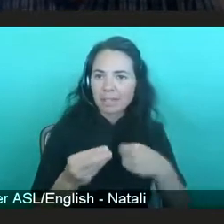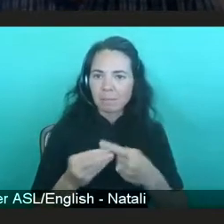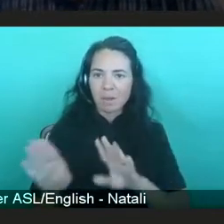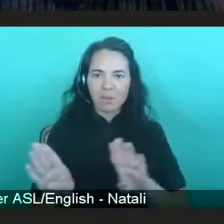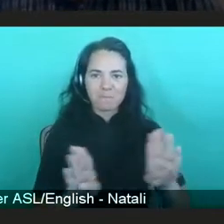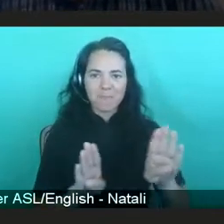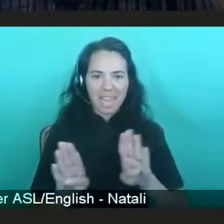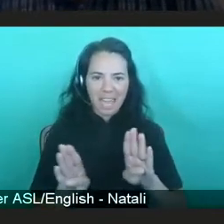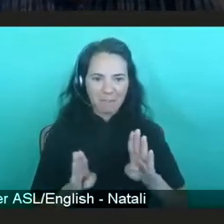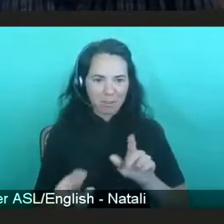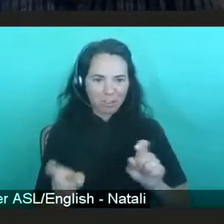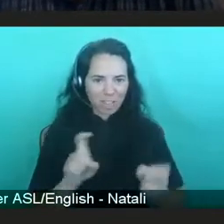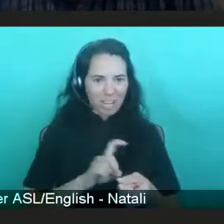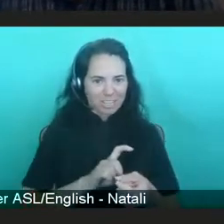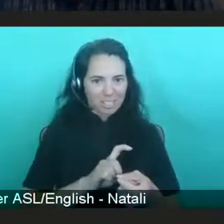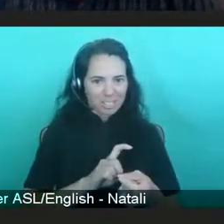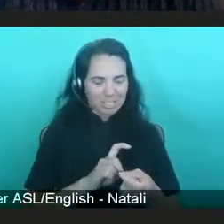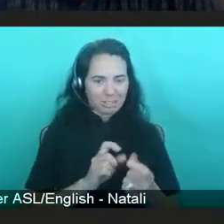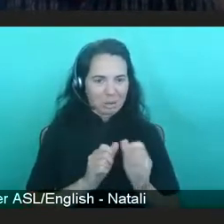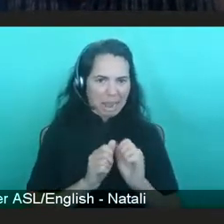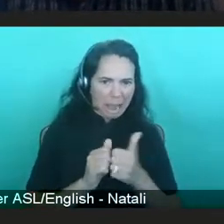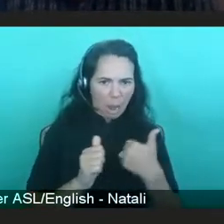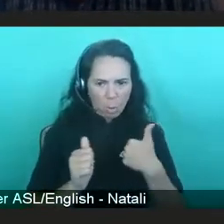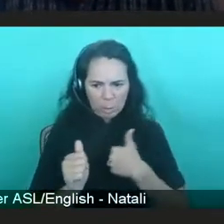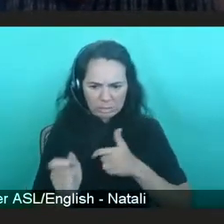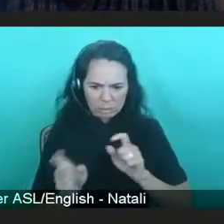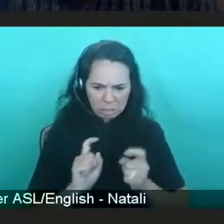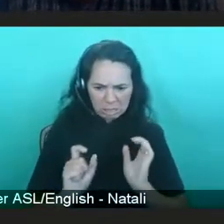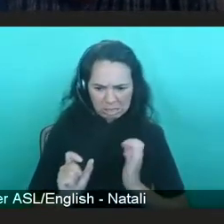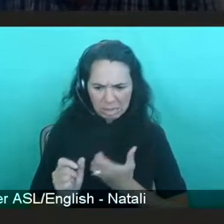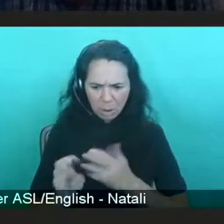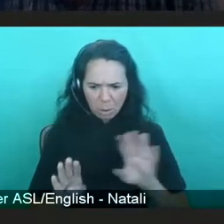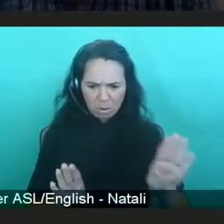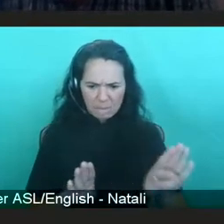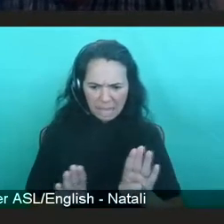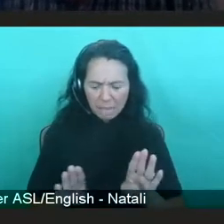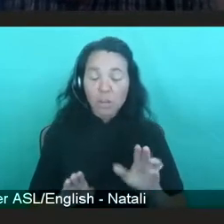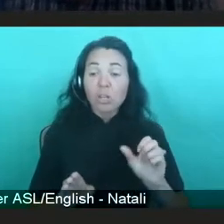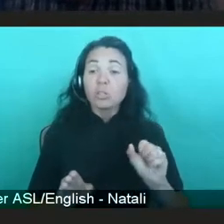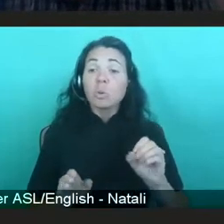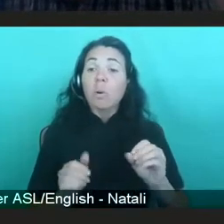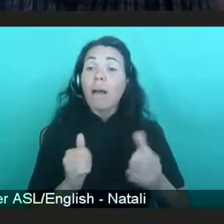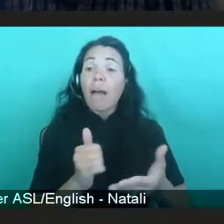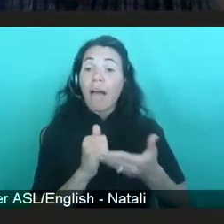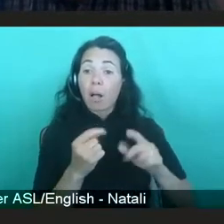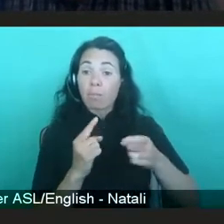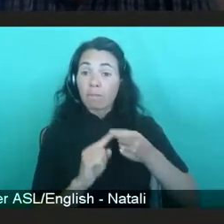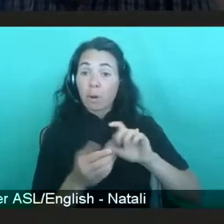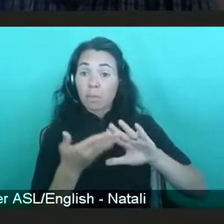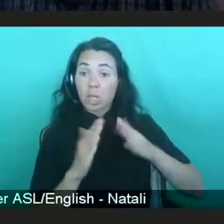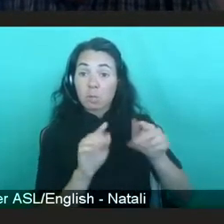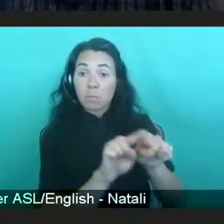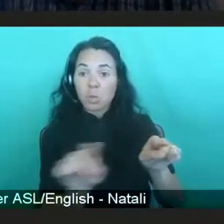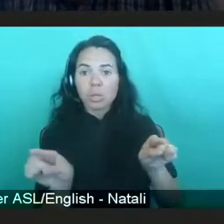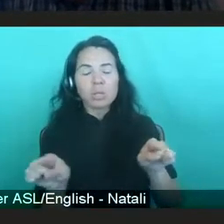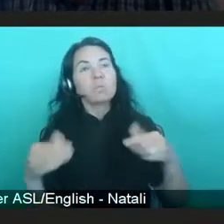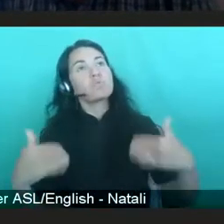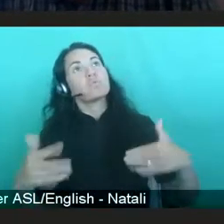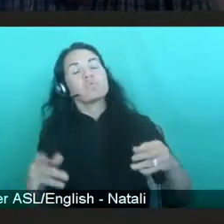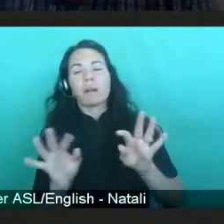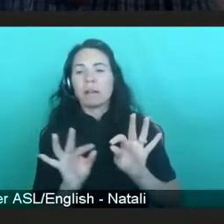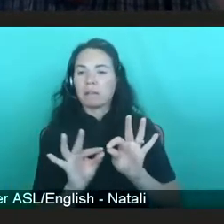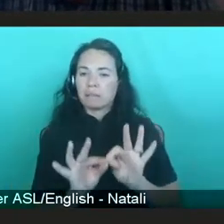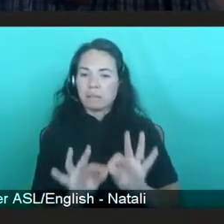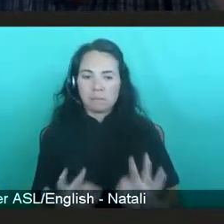And so with help from community, and I think that's an essential component is,